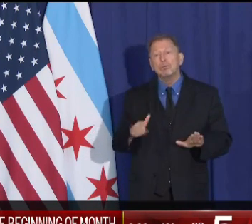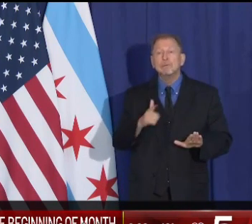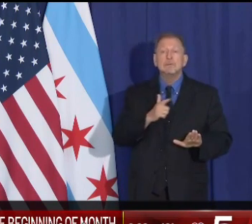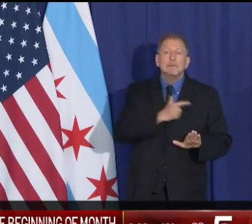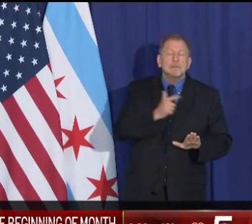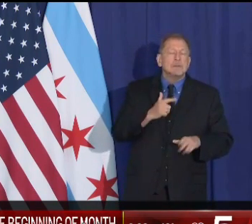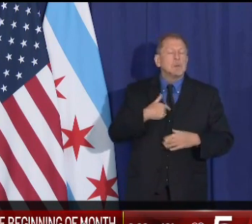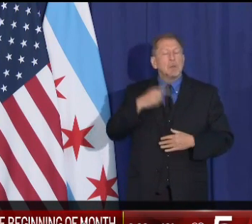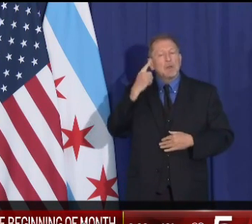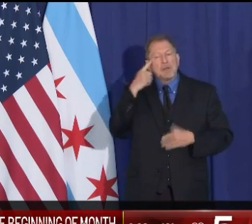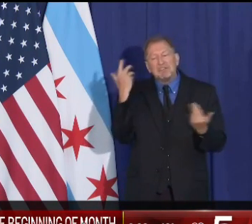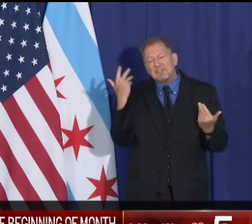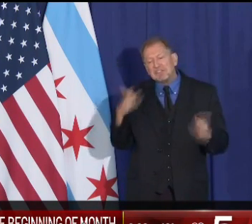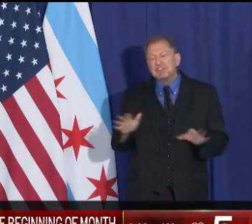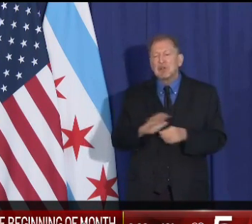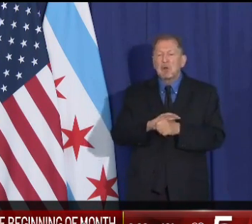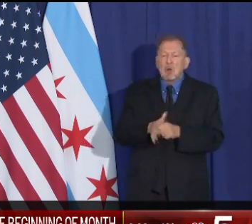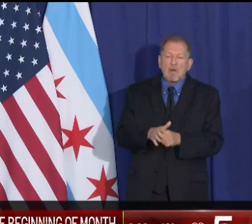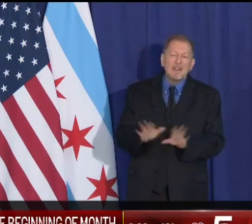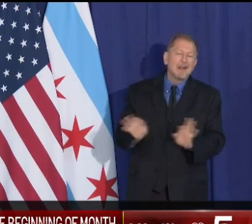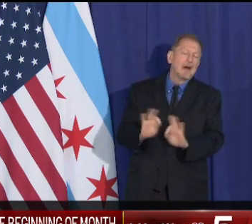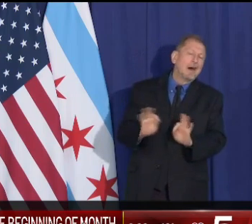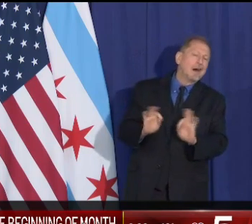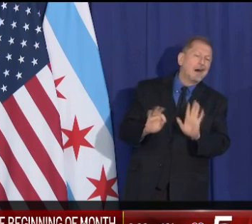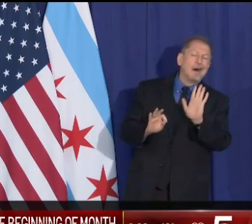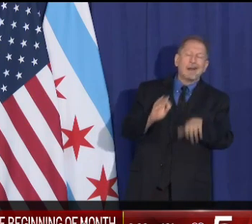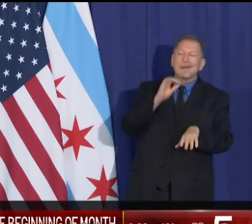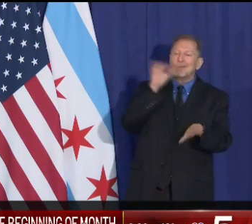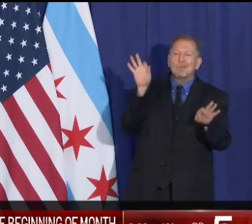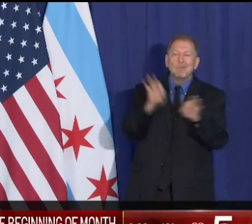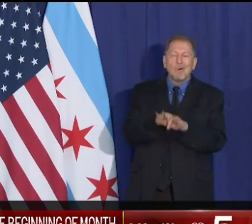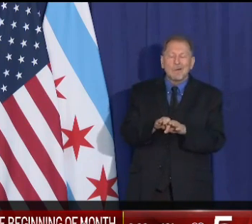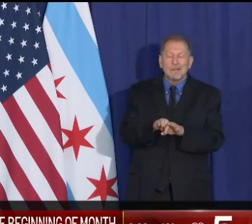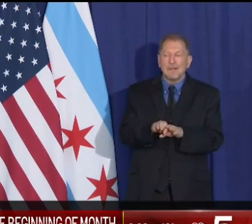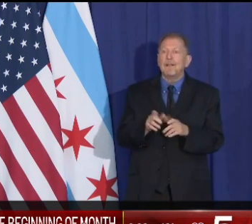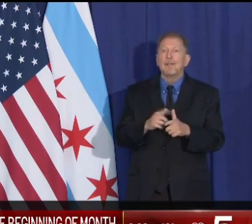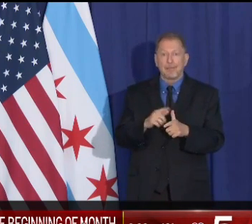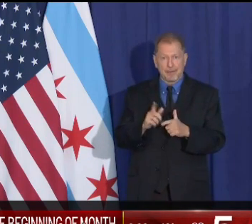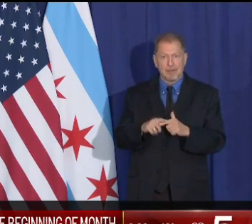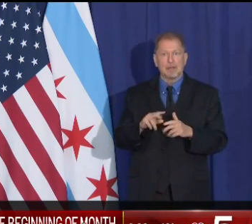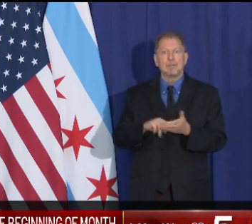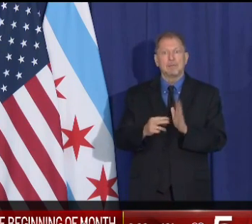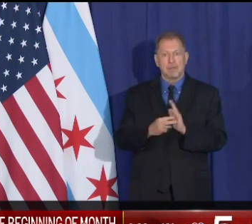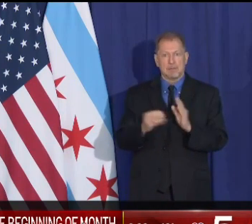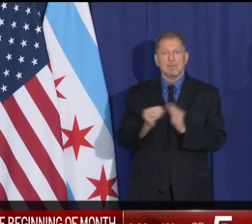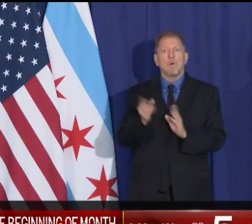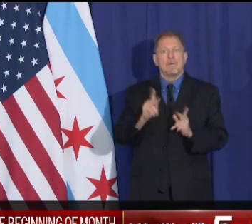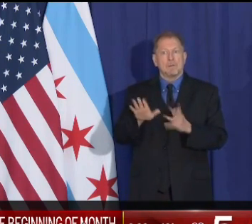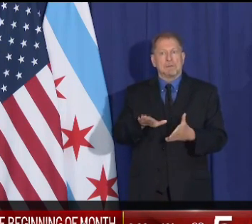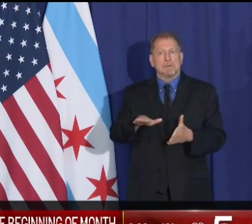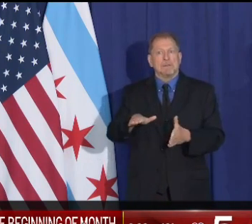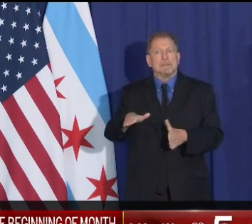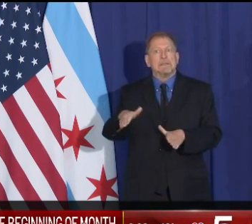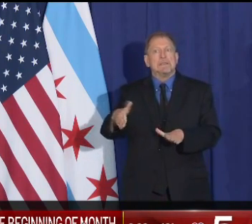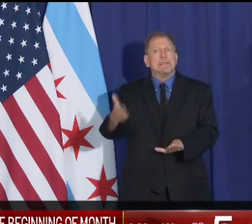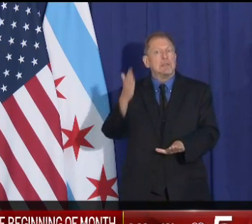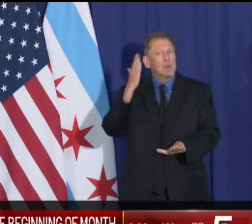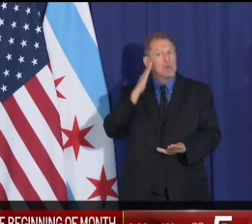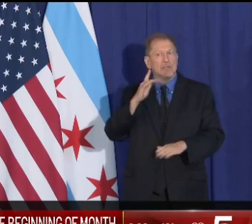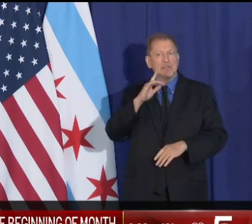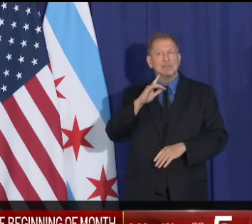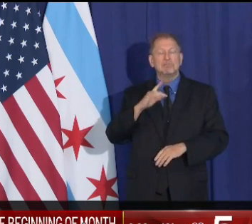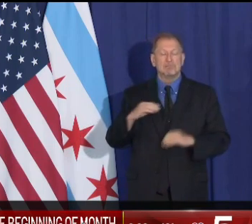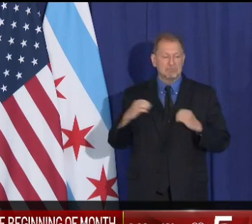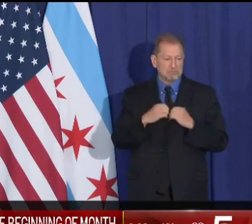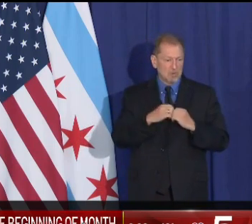we pretend that COVID is not the deadly virus that it is, the result, with certainty, is sickness